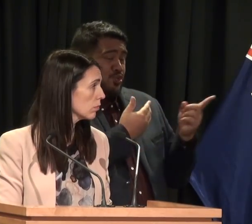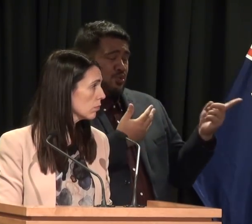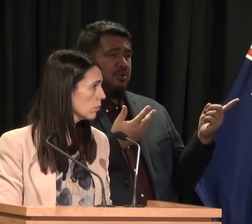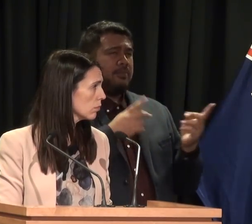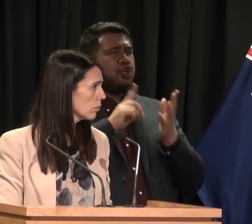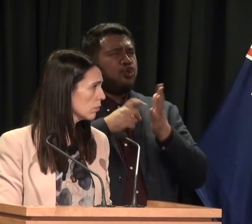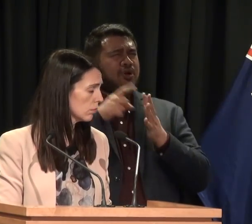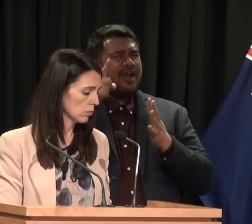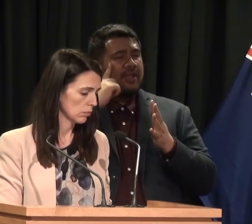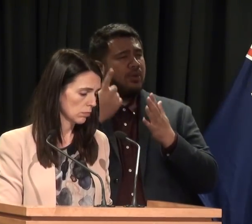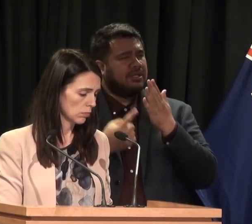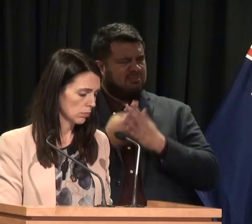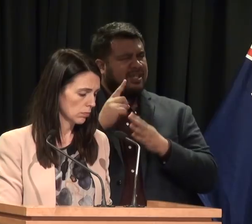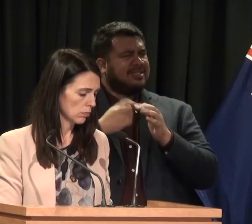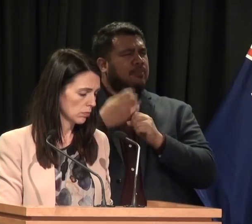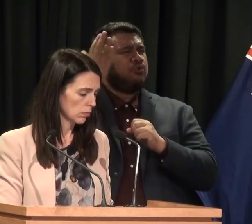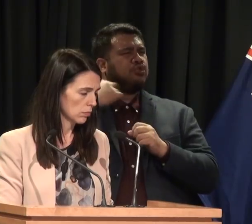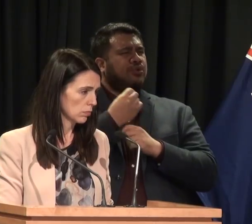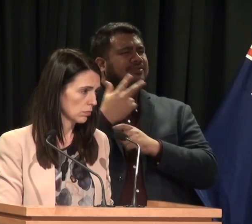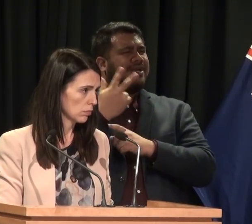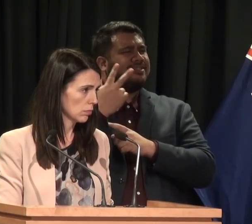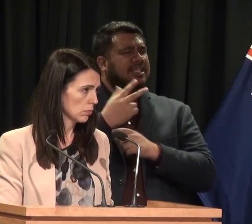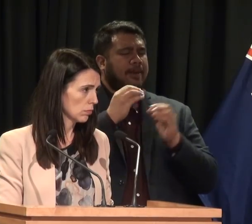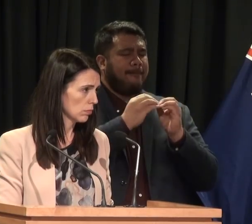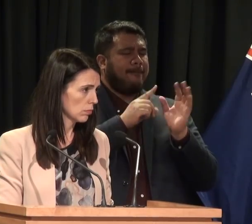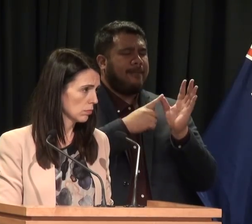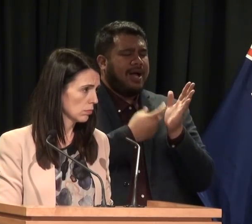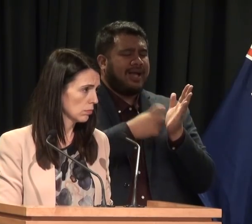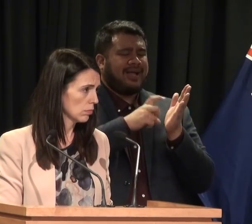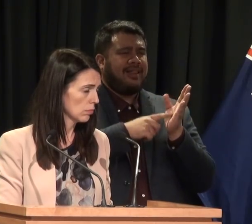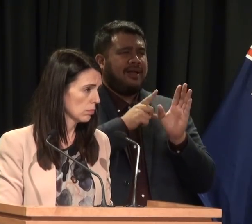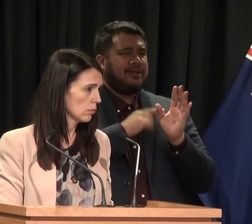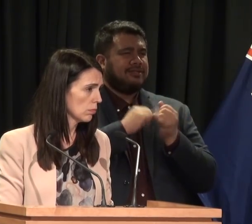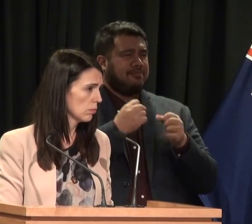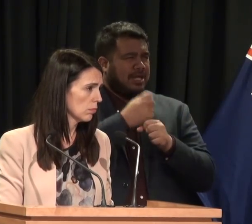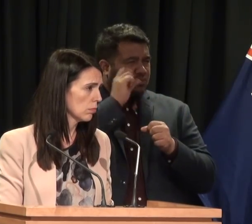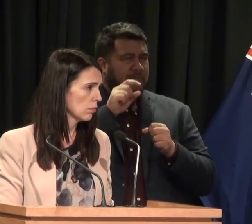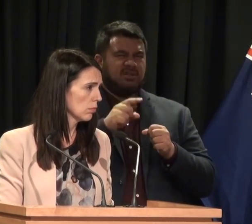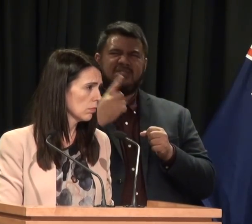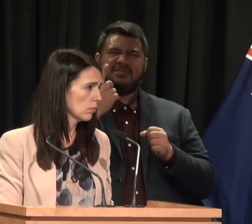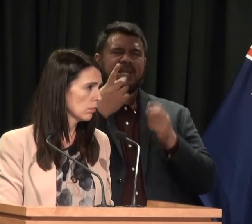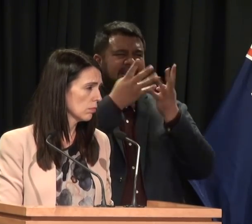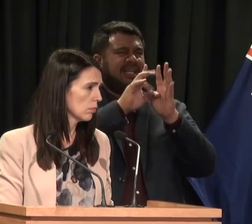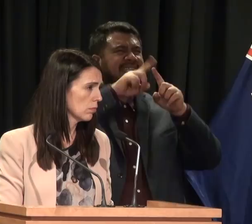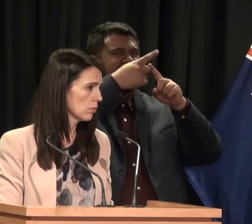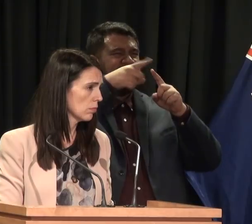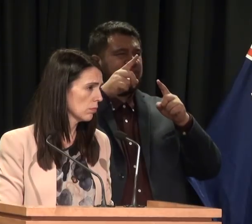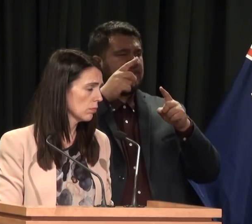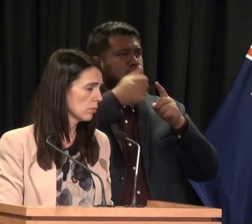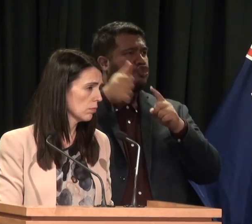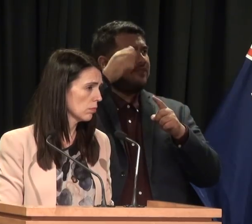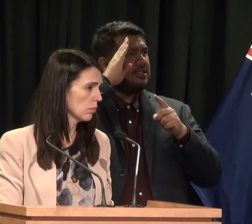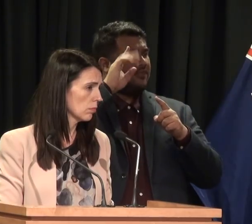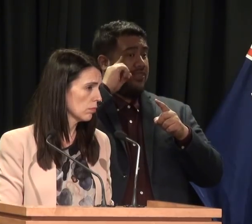I think it was Barclays Bank in 2018, where there was some fining of the chief executive